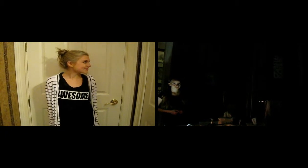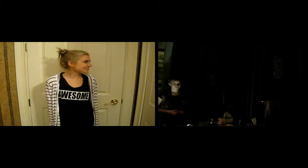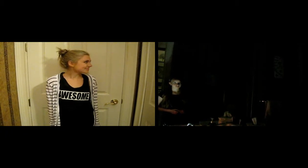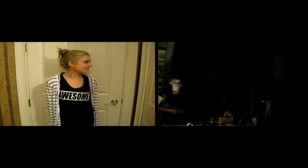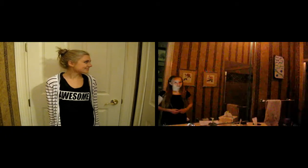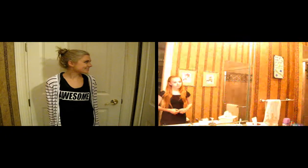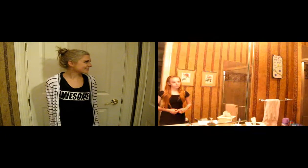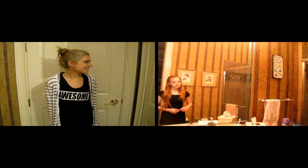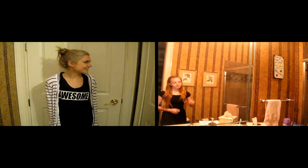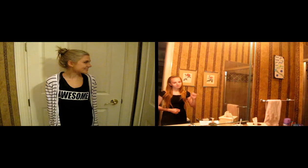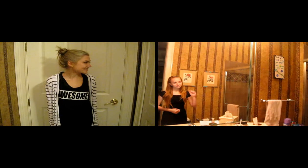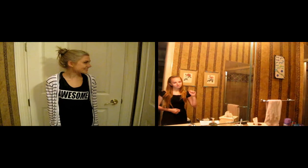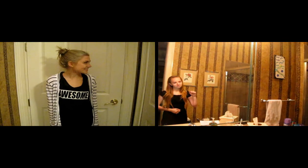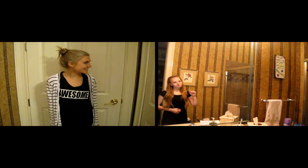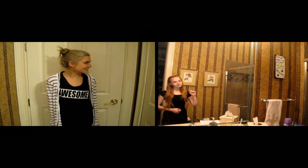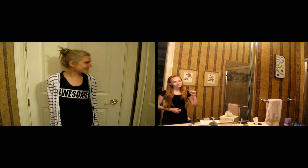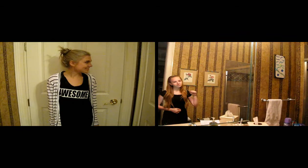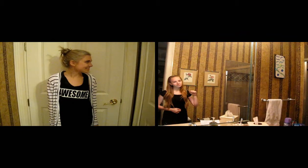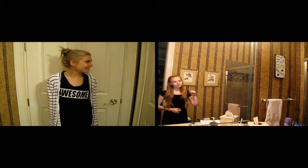Yes Yes